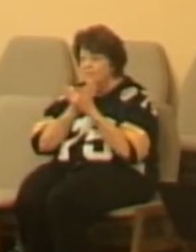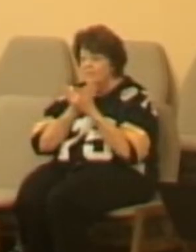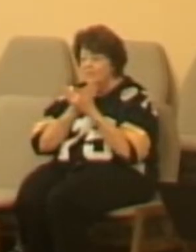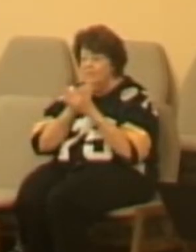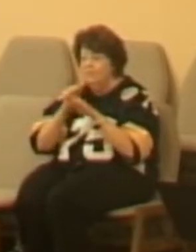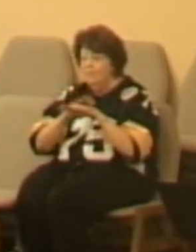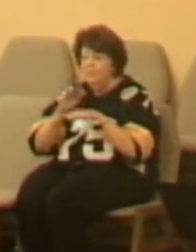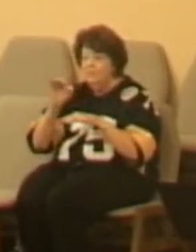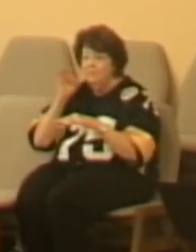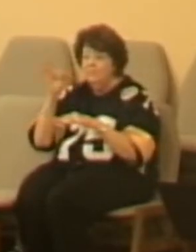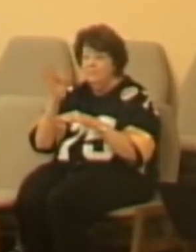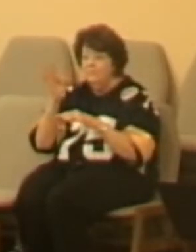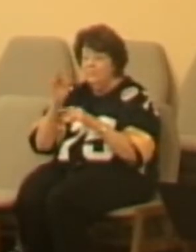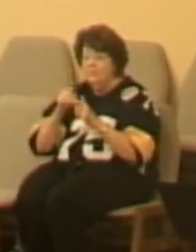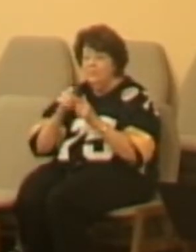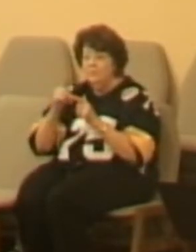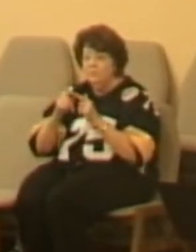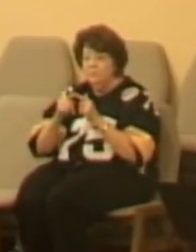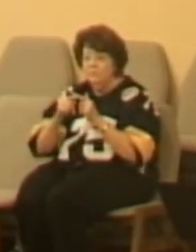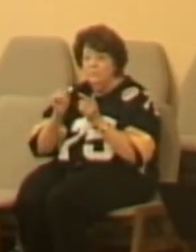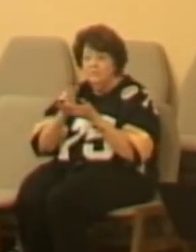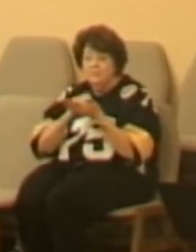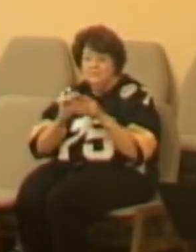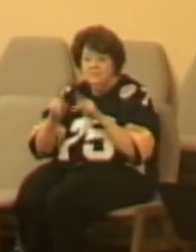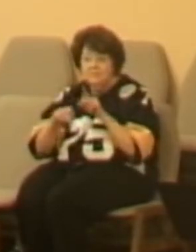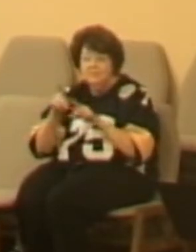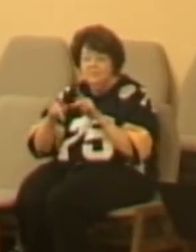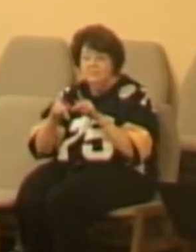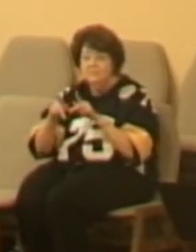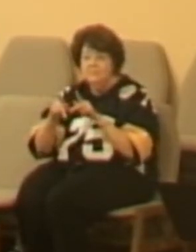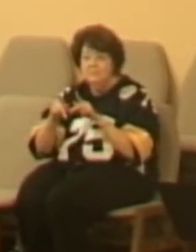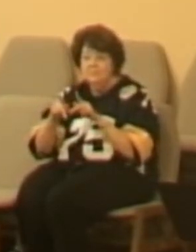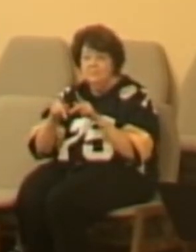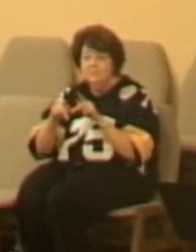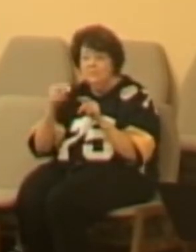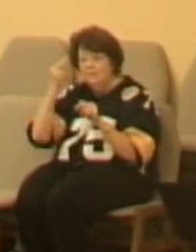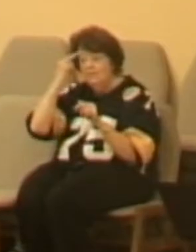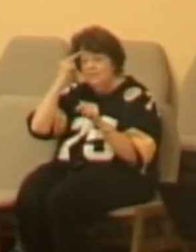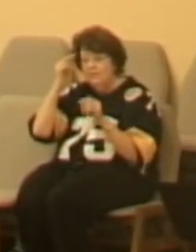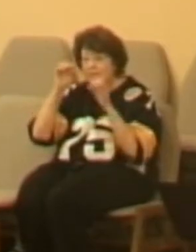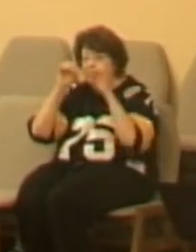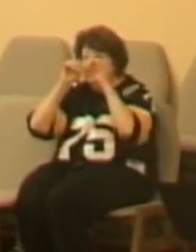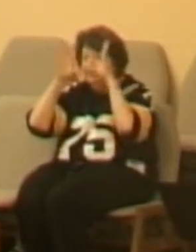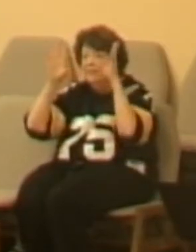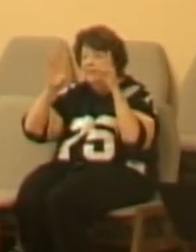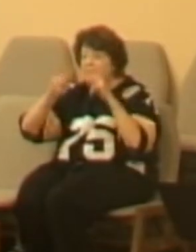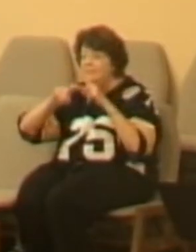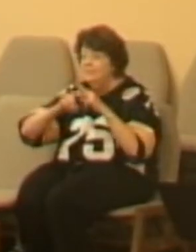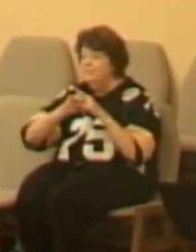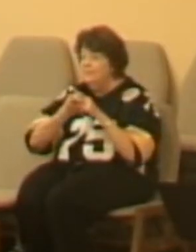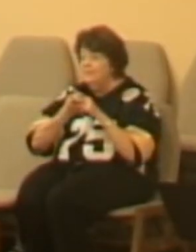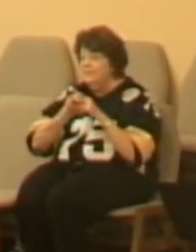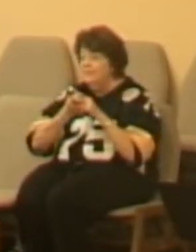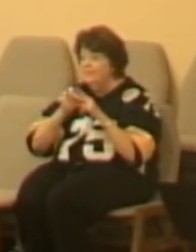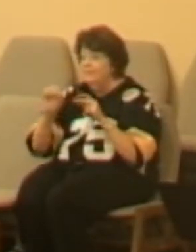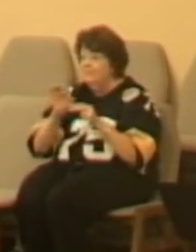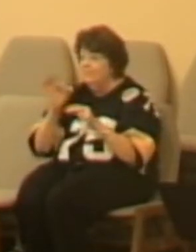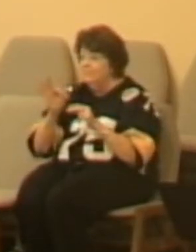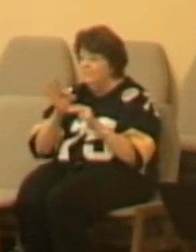Christ were to walk up to the pulpit of America and preach a sermon, what would he say?